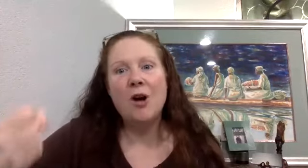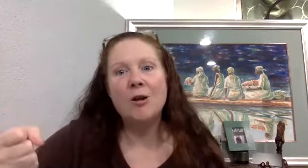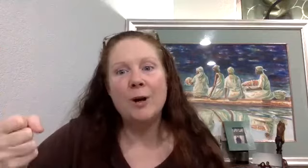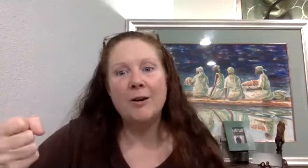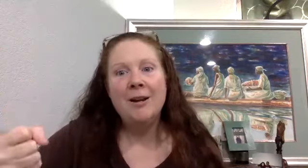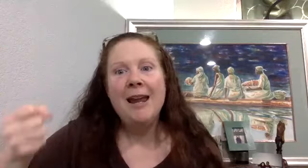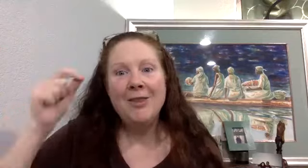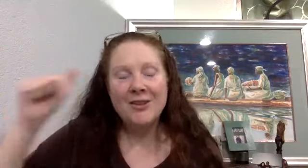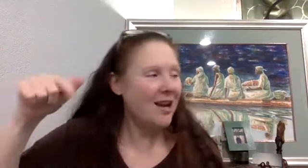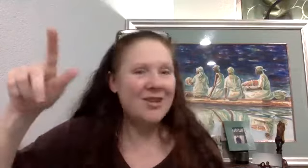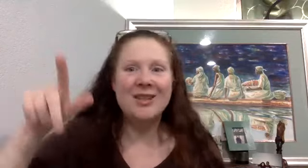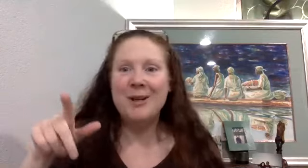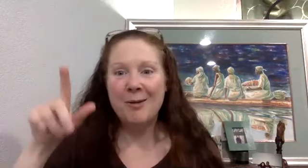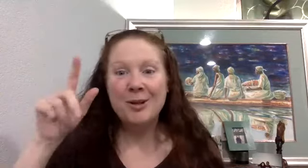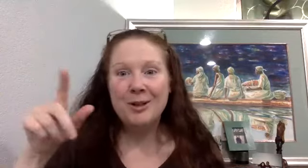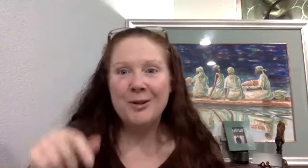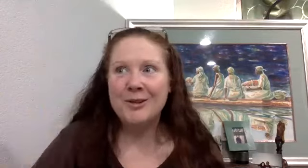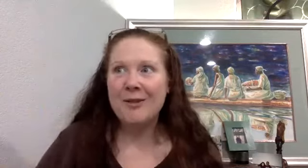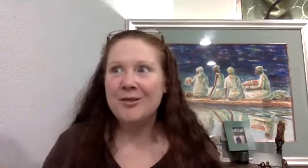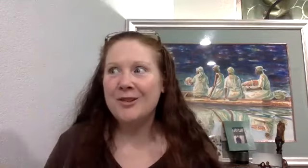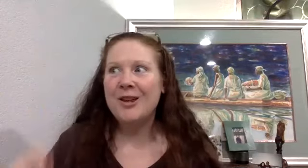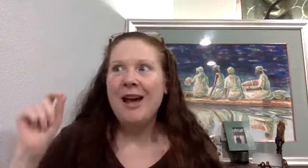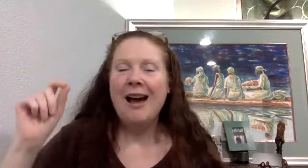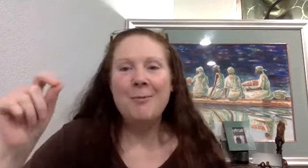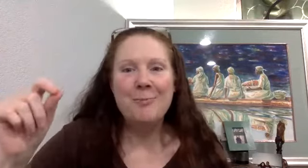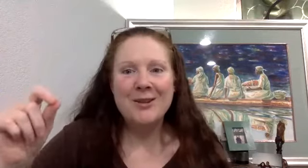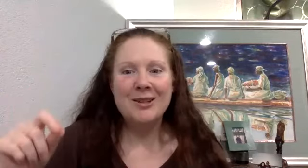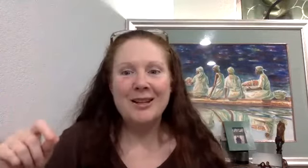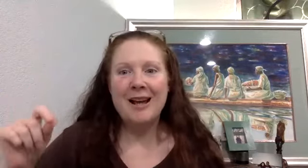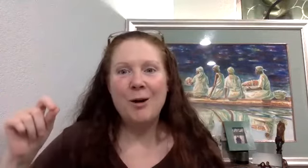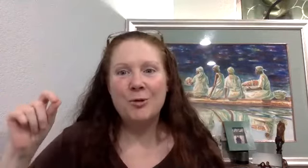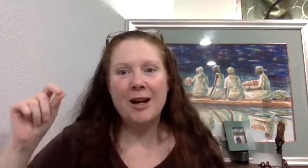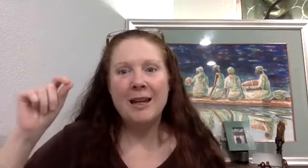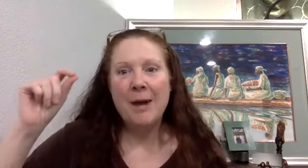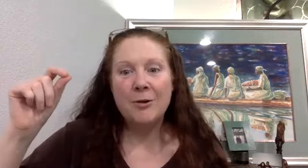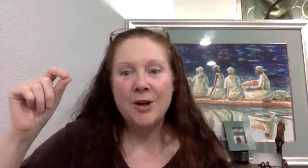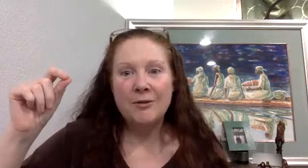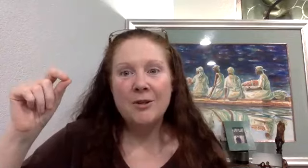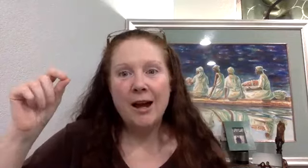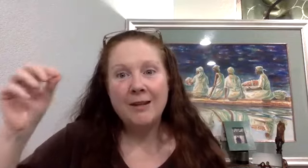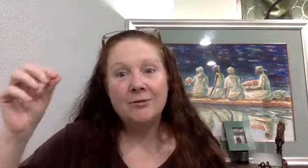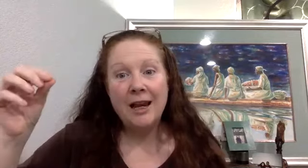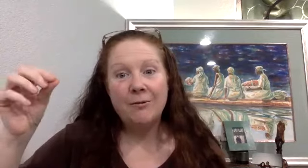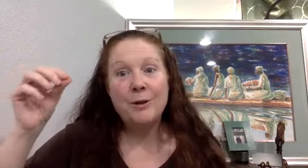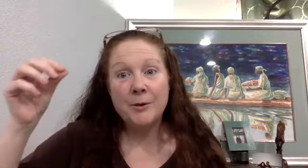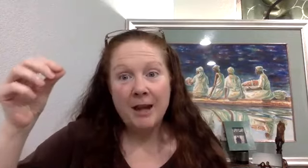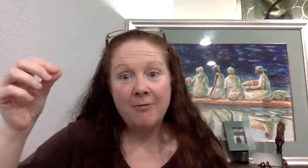hardware. And this is actually something I'm going to be doing this afternoon. I'm basically going to help try to get Microsoft to not end of life Windows 7.